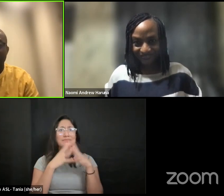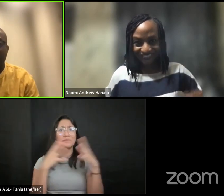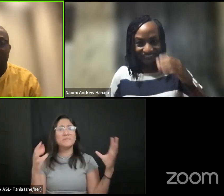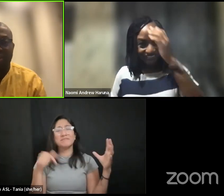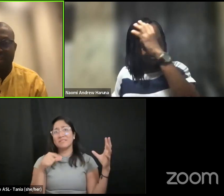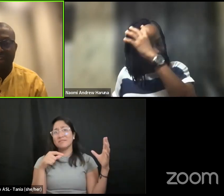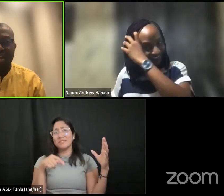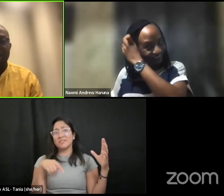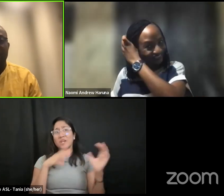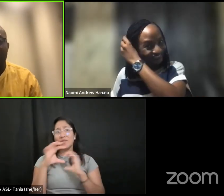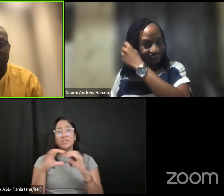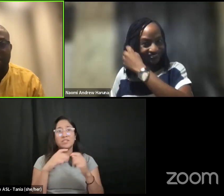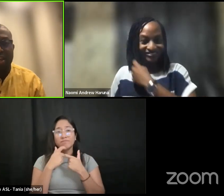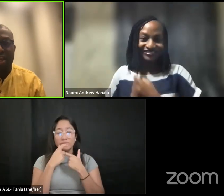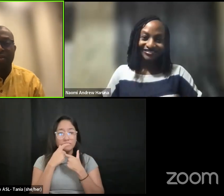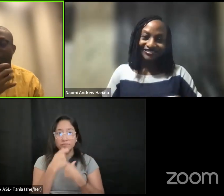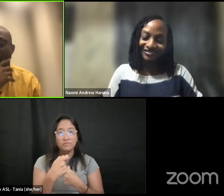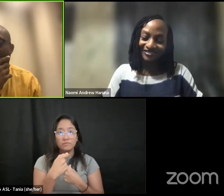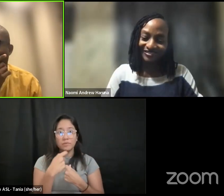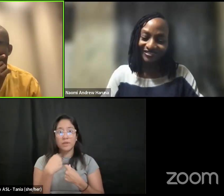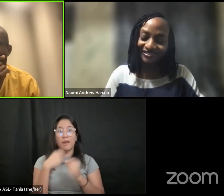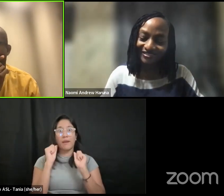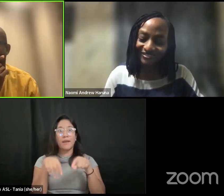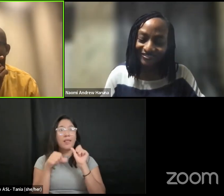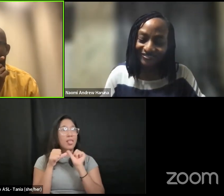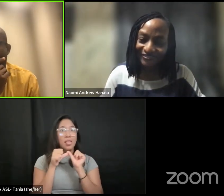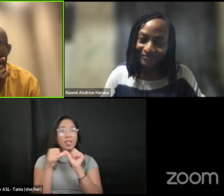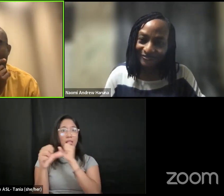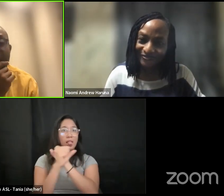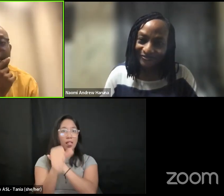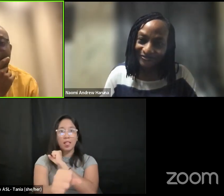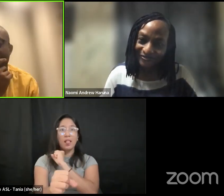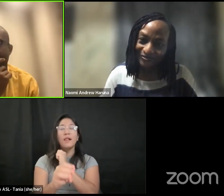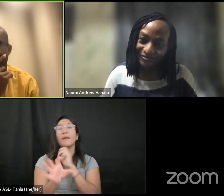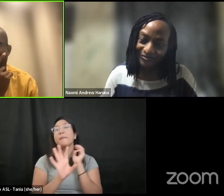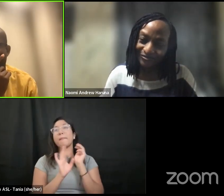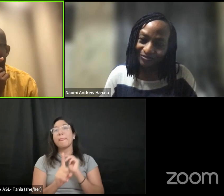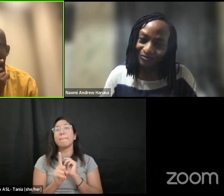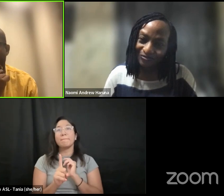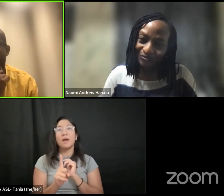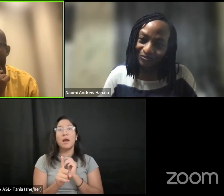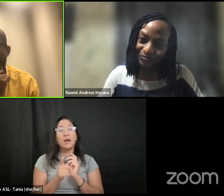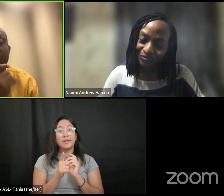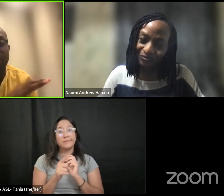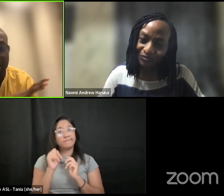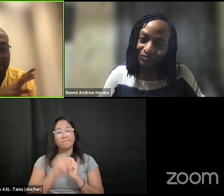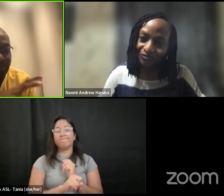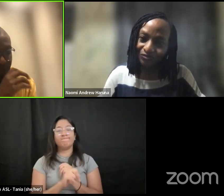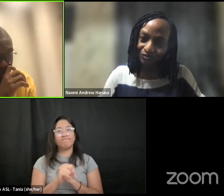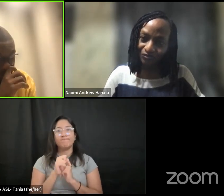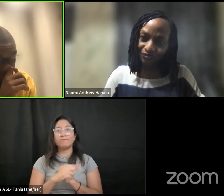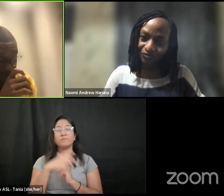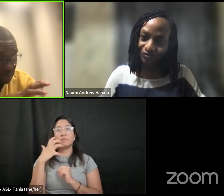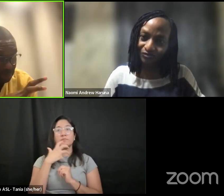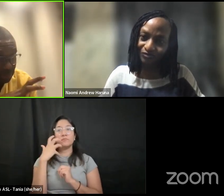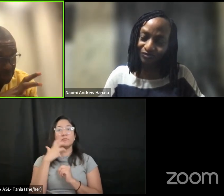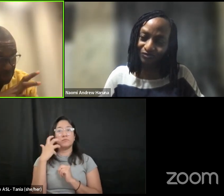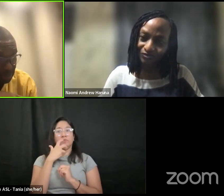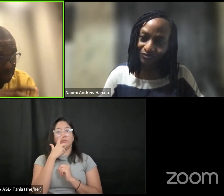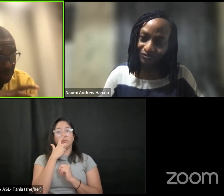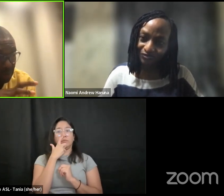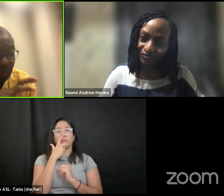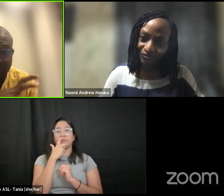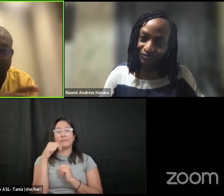and on um because it's and it's it's clearly um you know i'd really i'm really interested in all this all these um these